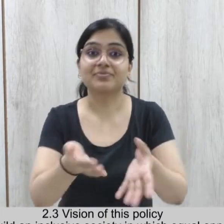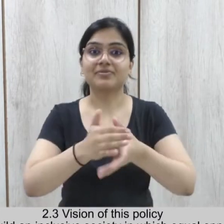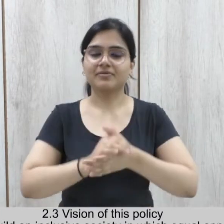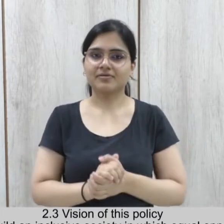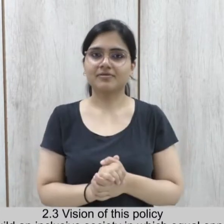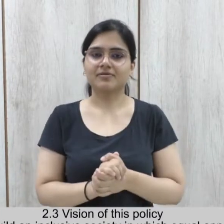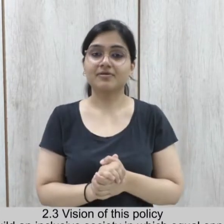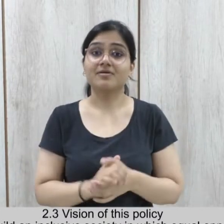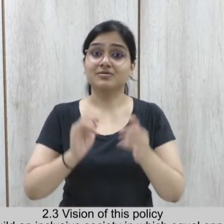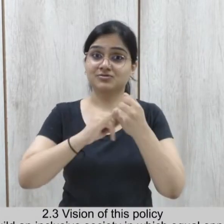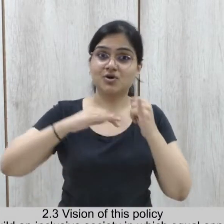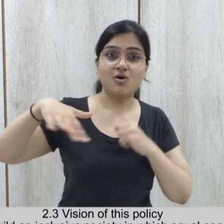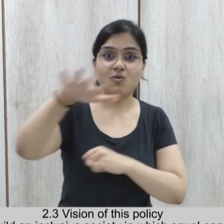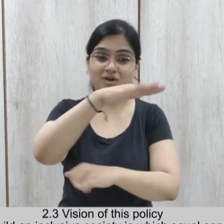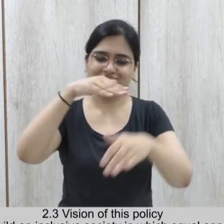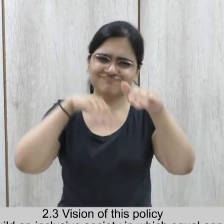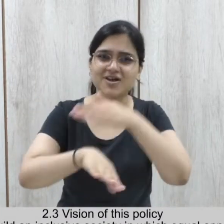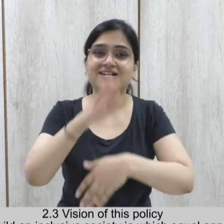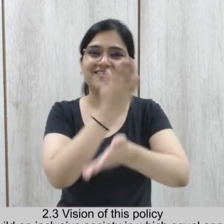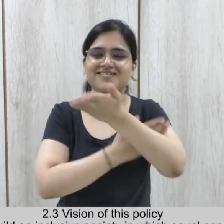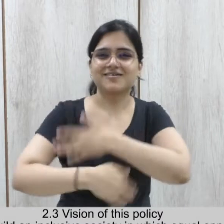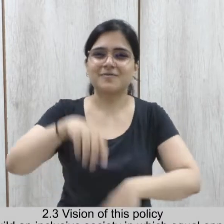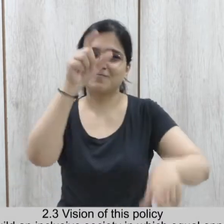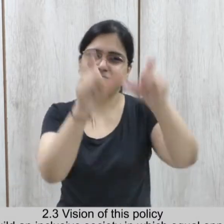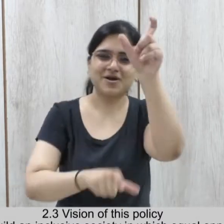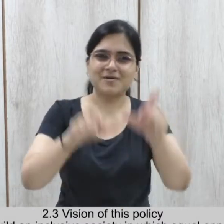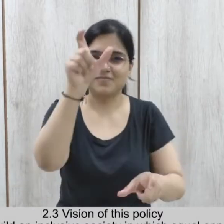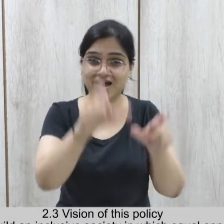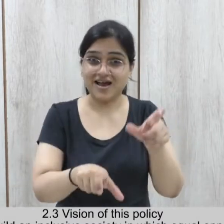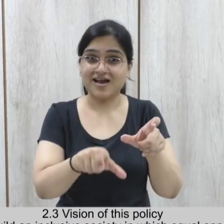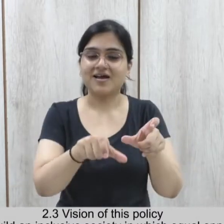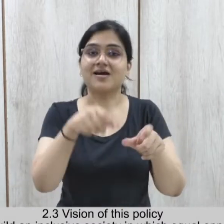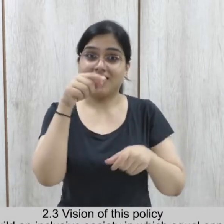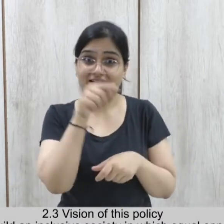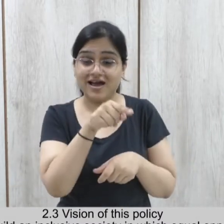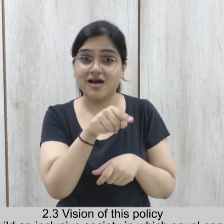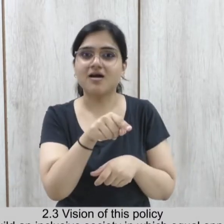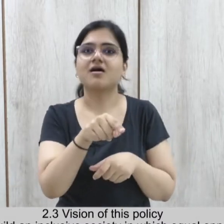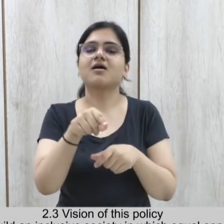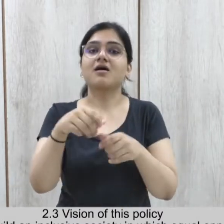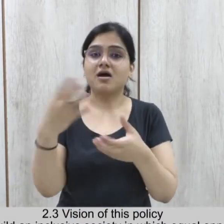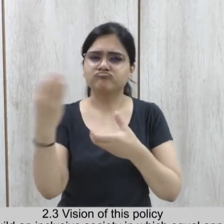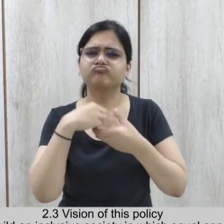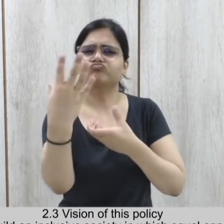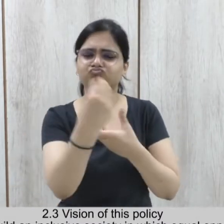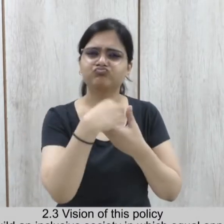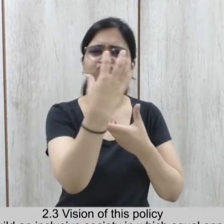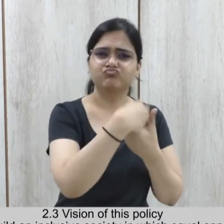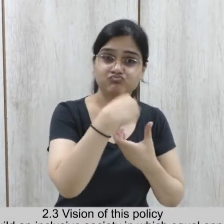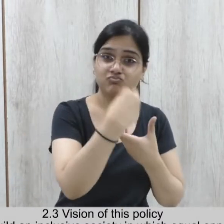This policy envisions to build an inclusive society in which equal